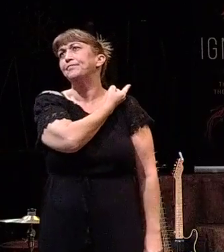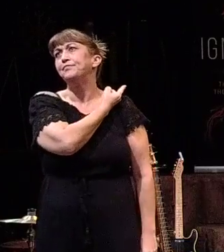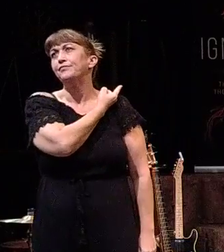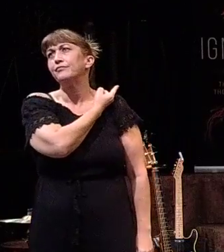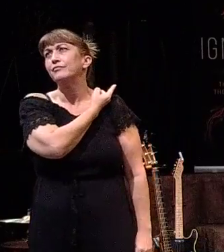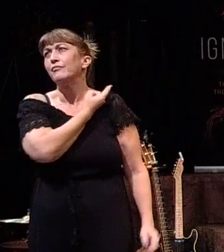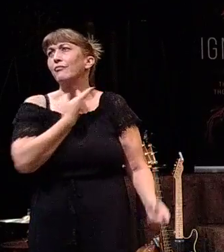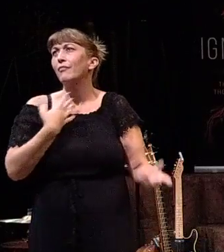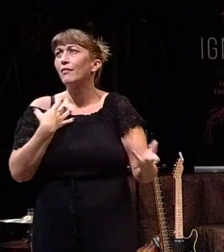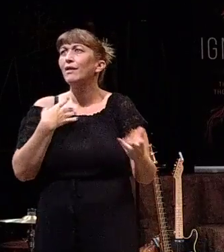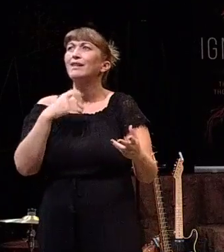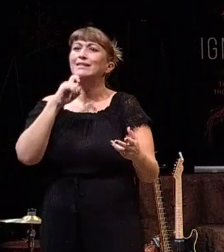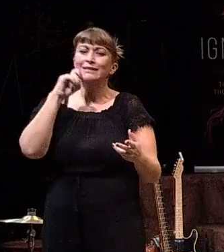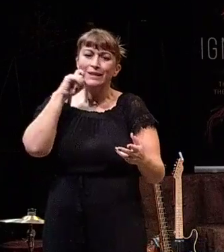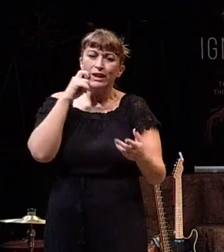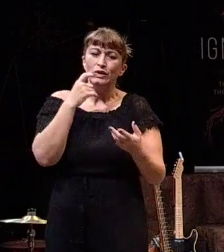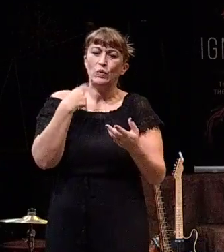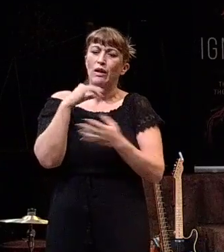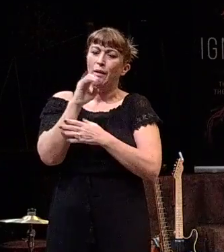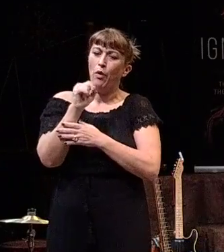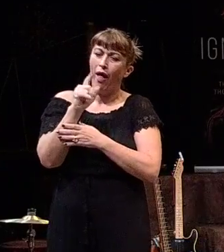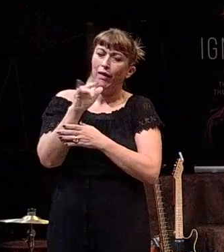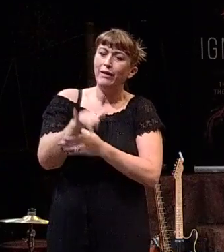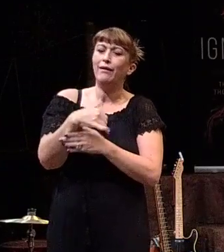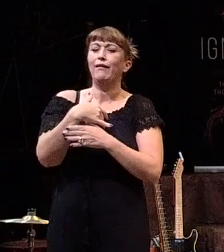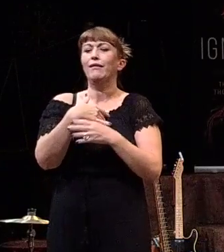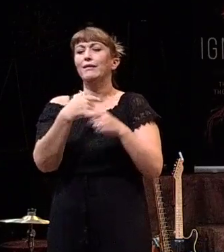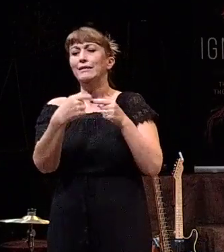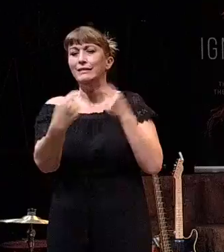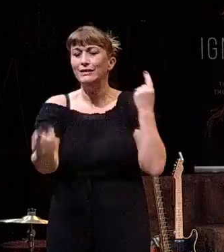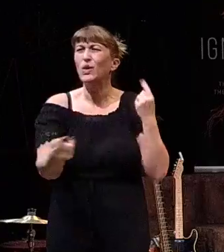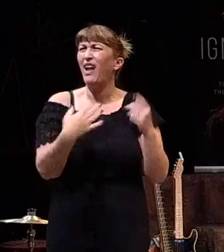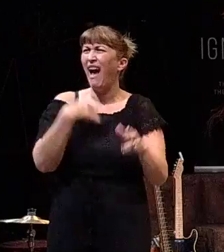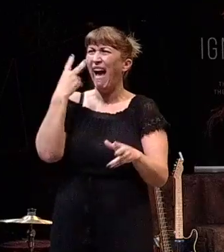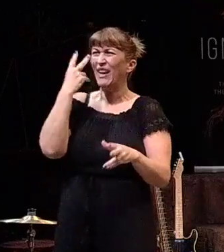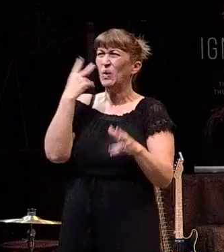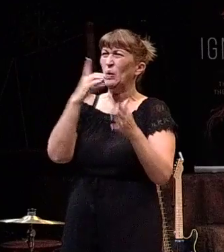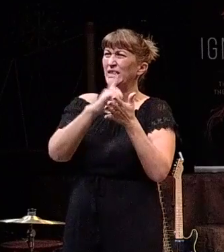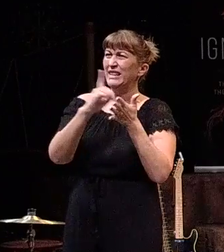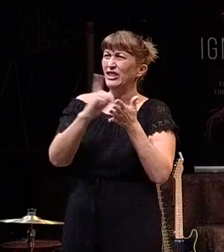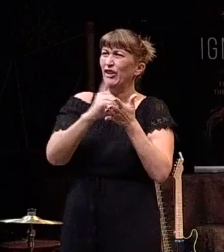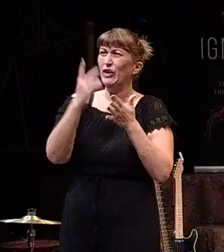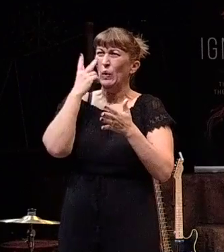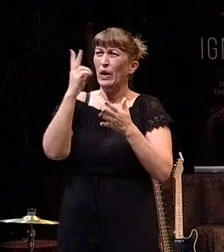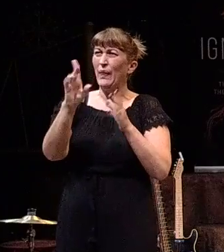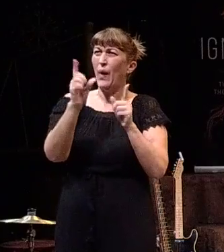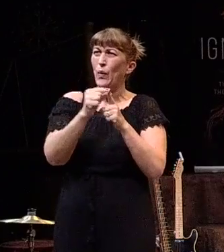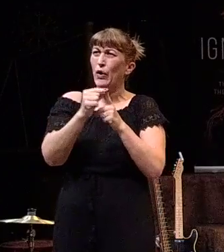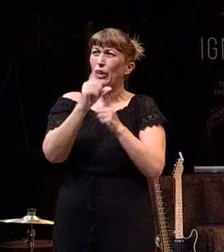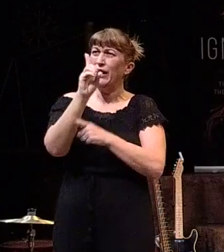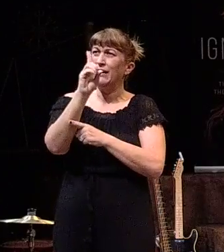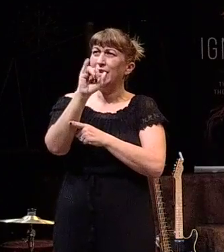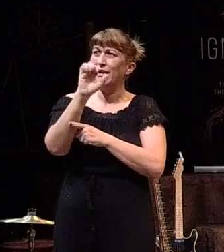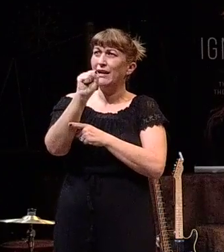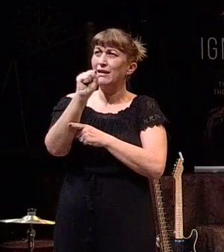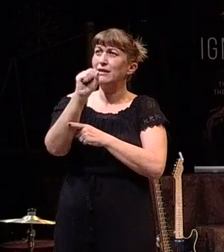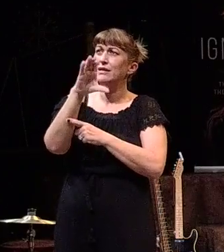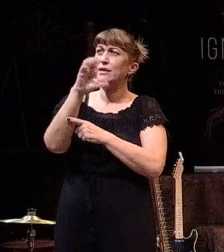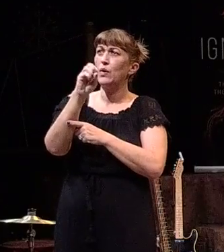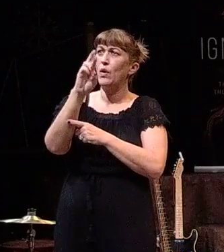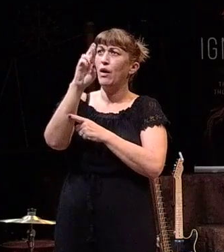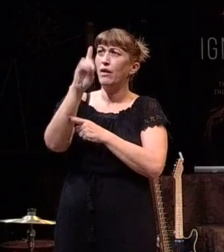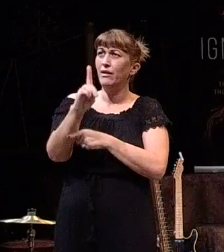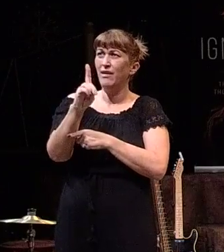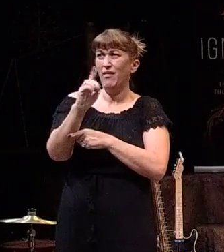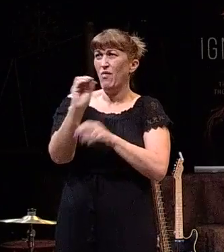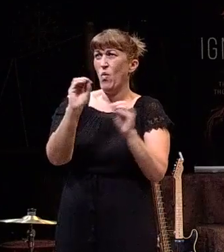The result is sexual immorality, impurity, discord, which I had to look it up because I've heard that term before and no one